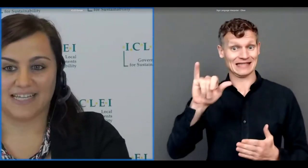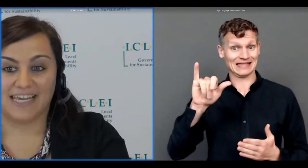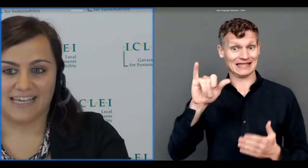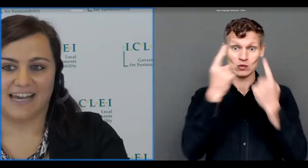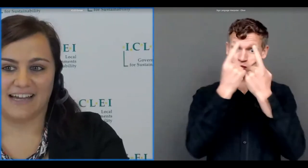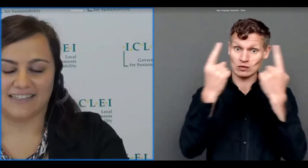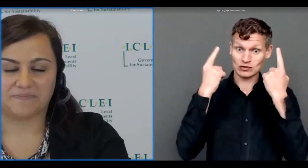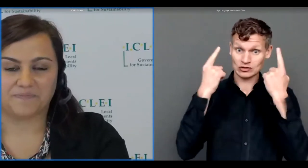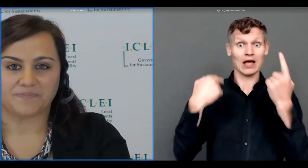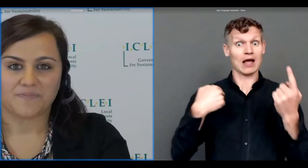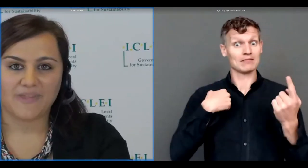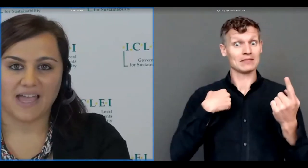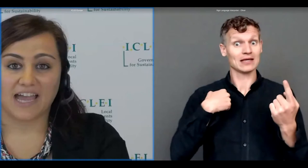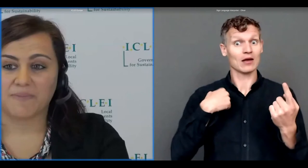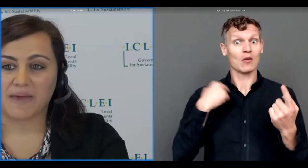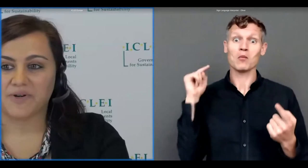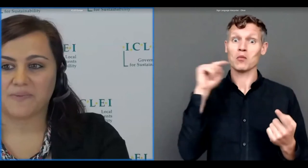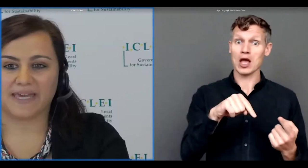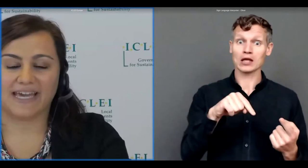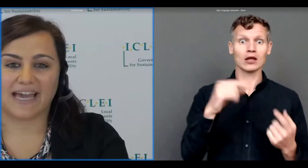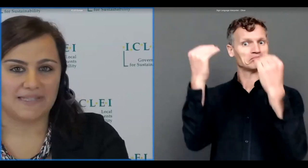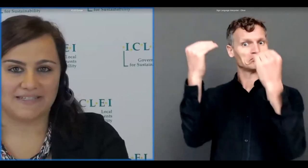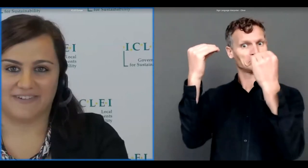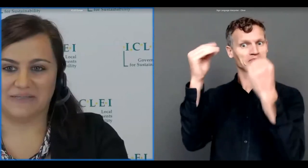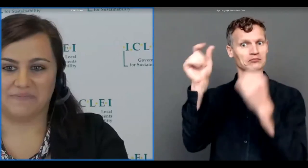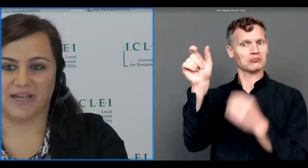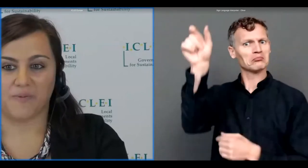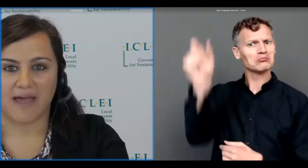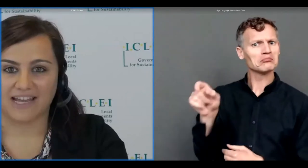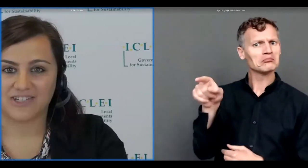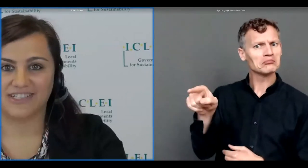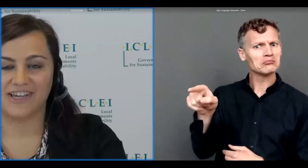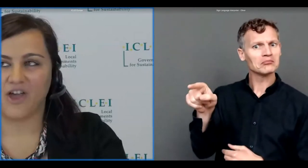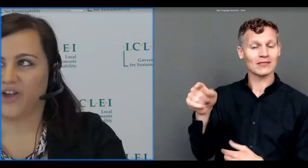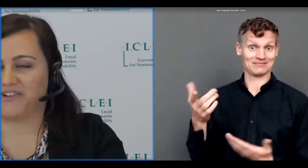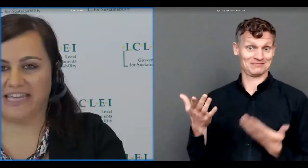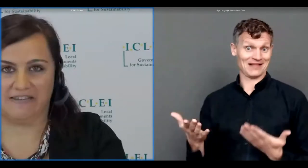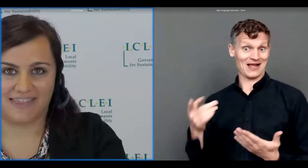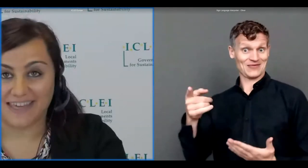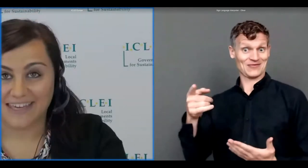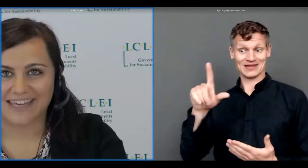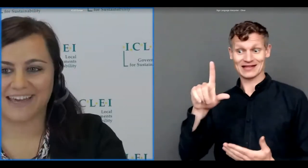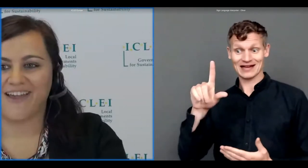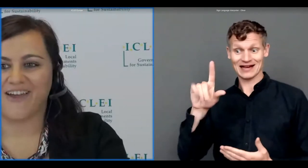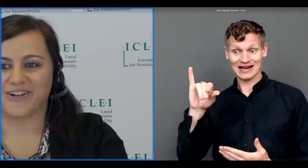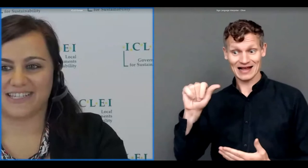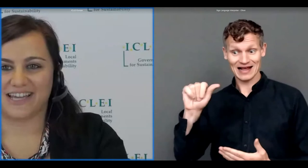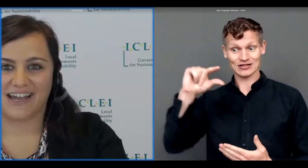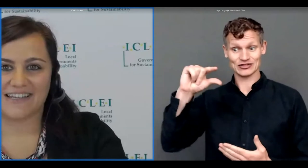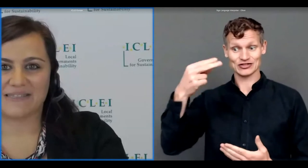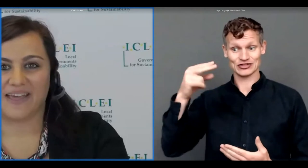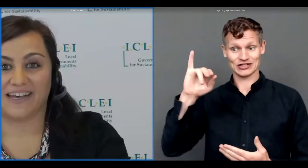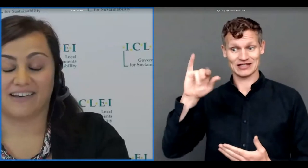Leah Ghilardi I remember being captivated by her passion her creative thinking her